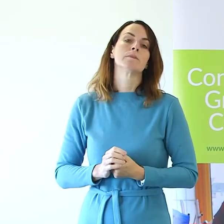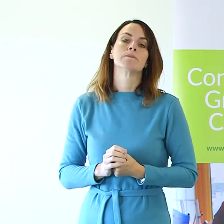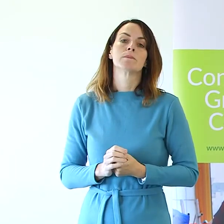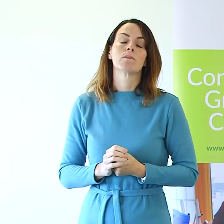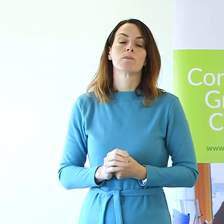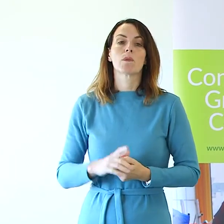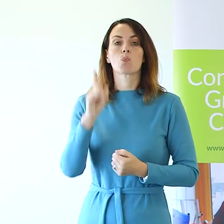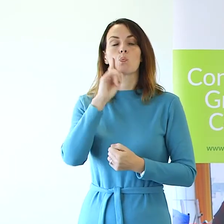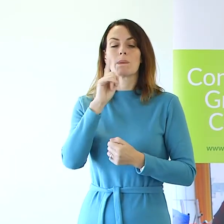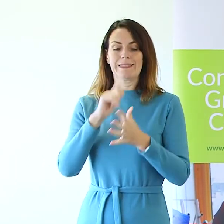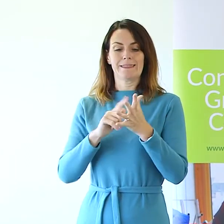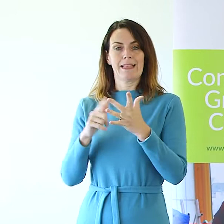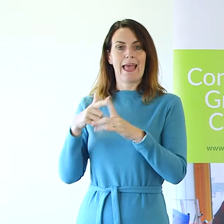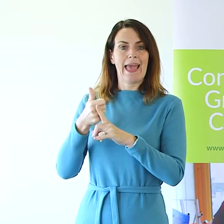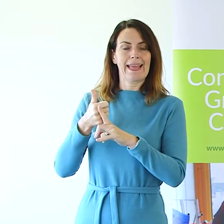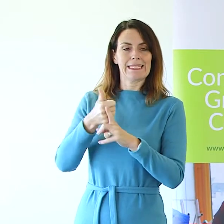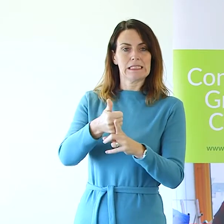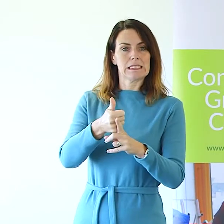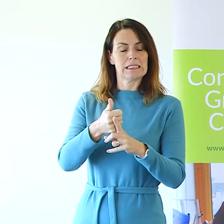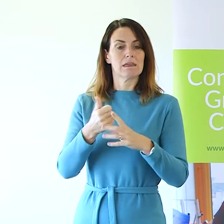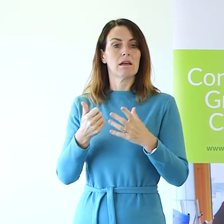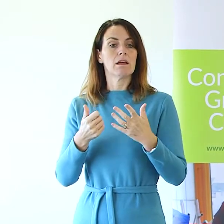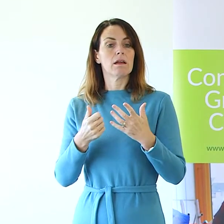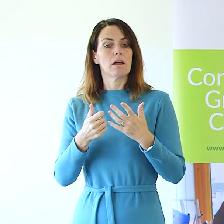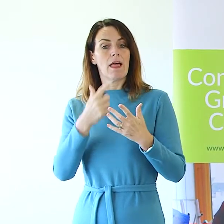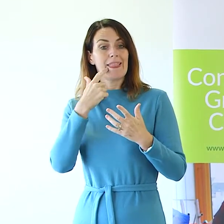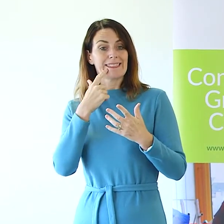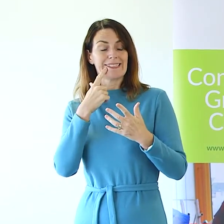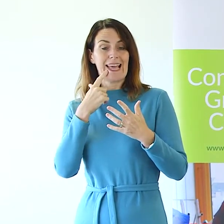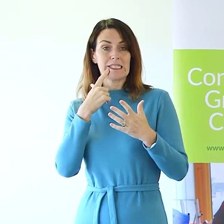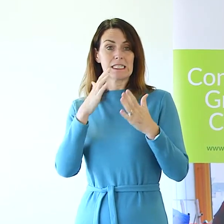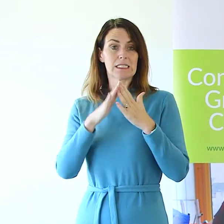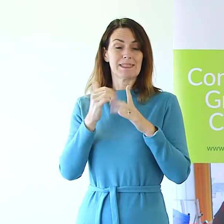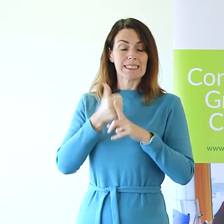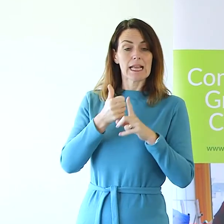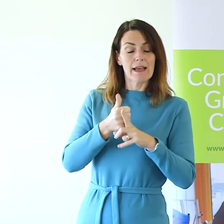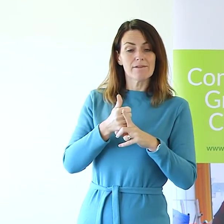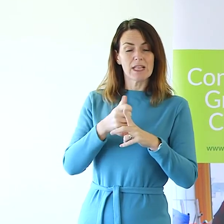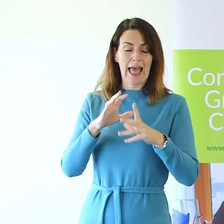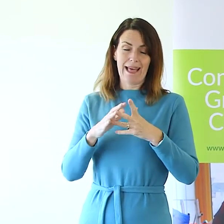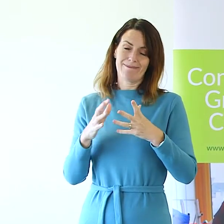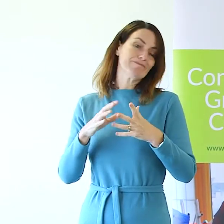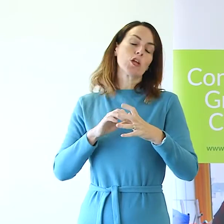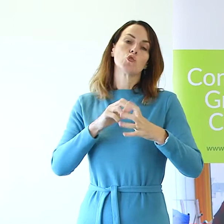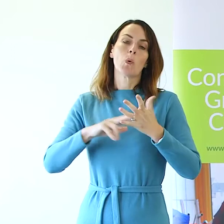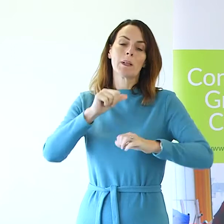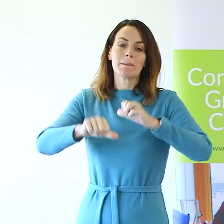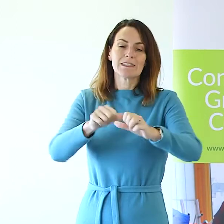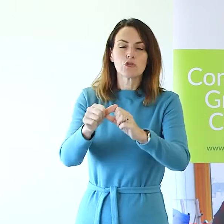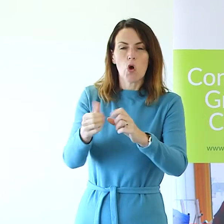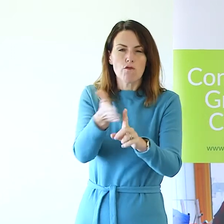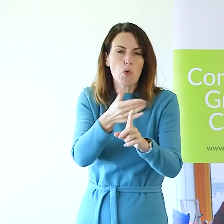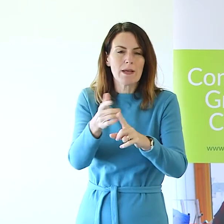Women's Aid defined domestic abuse as an incident or pattern of incidents of controlling, coercive,